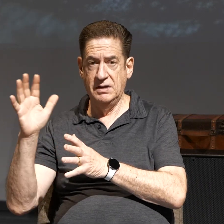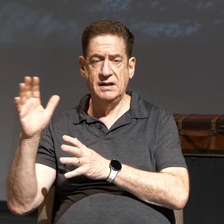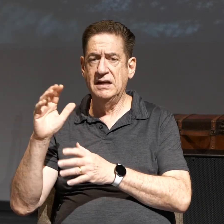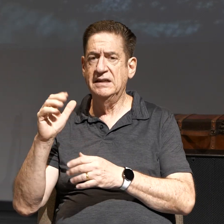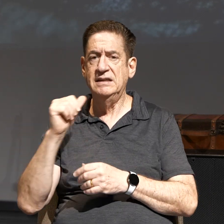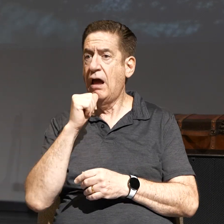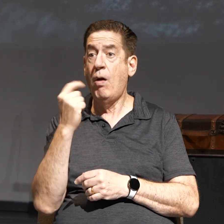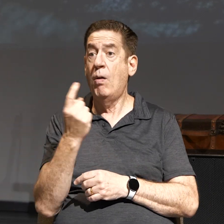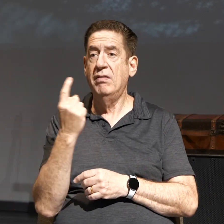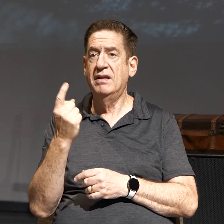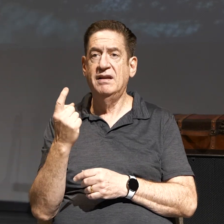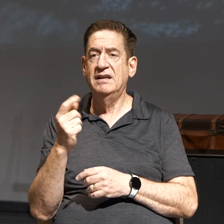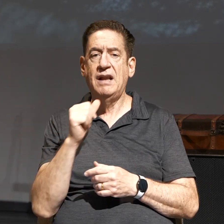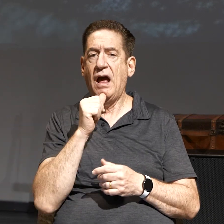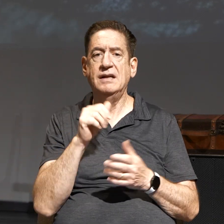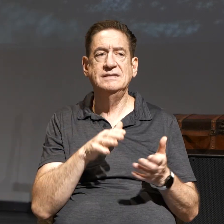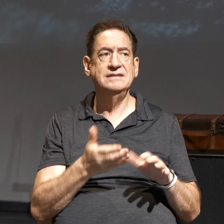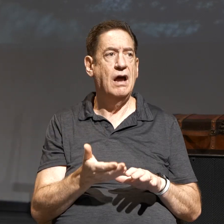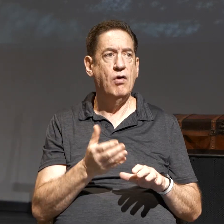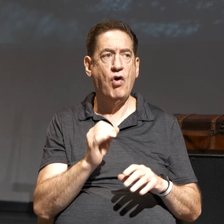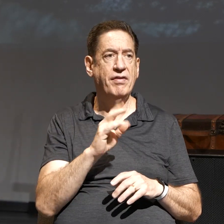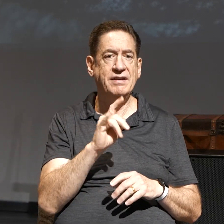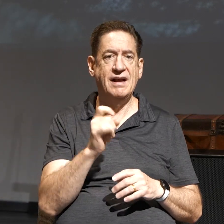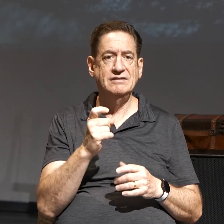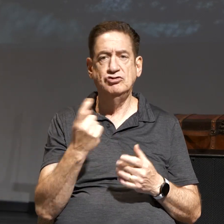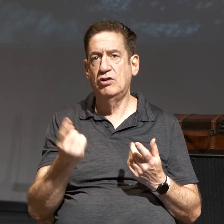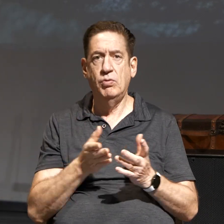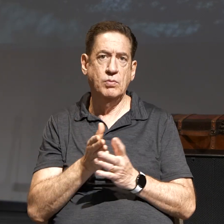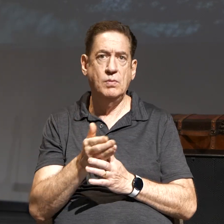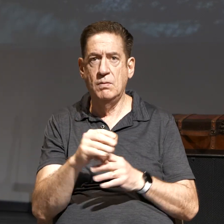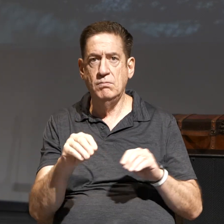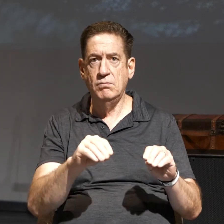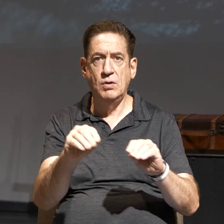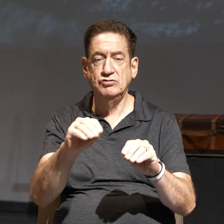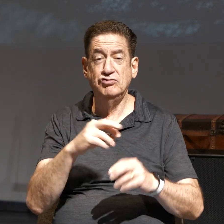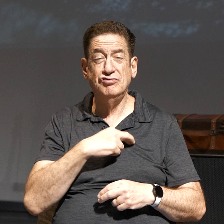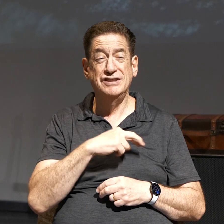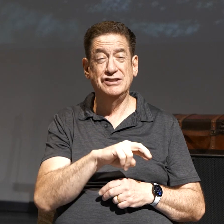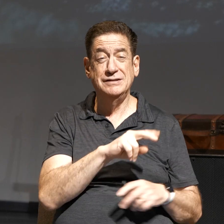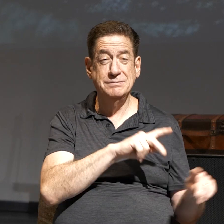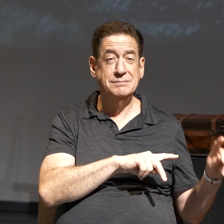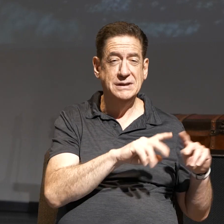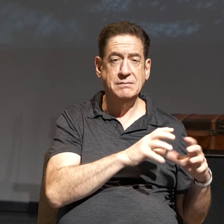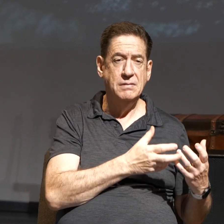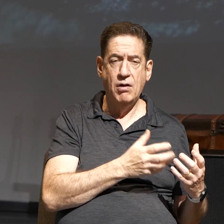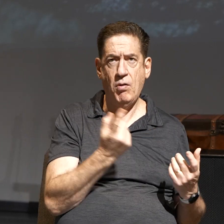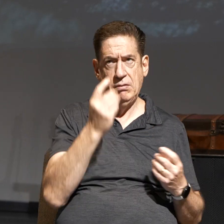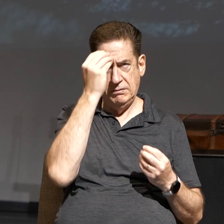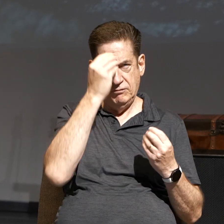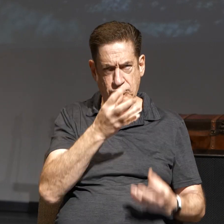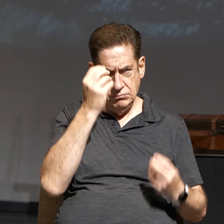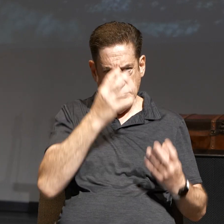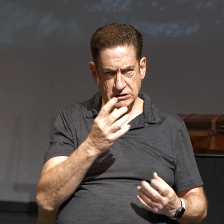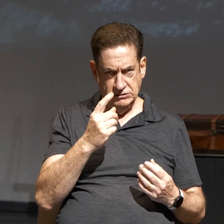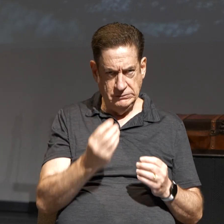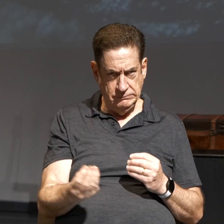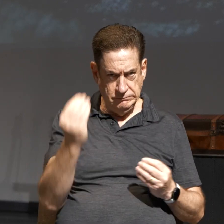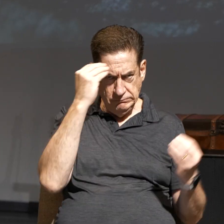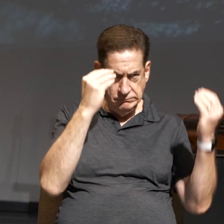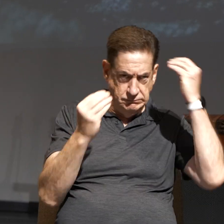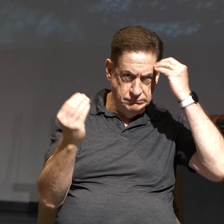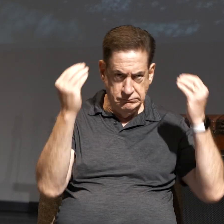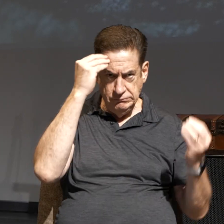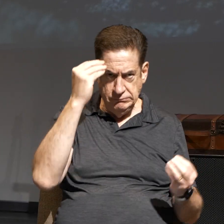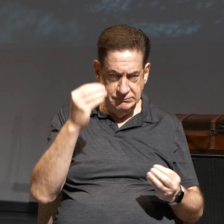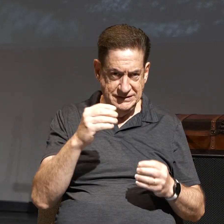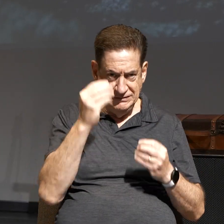That's religion. You're just going through the motions. And those are miserable people to be around, religious people. It's all information. I've crammed so much information in my brain,